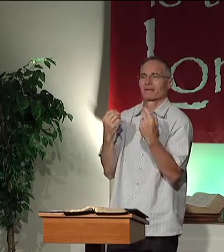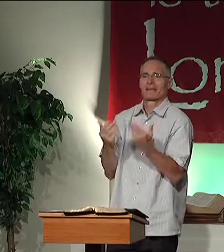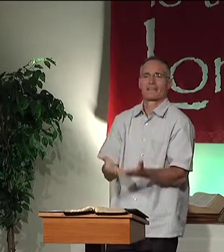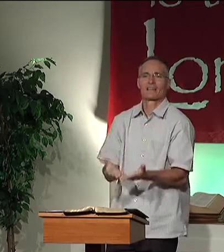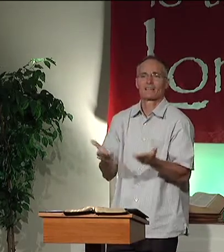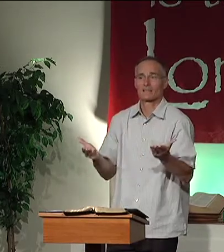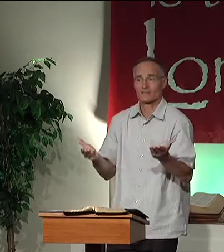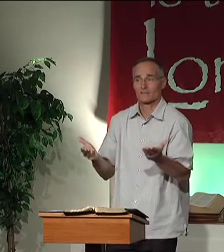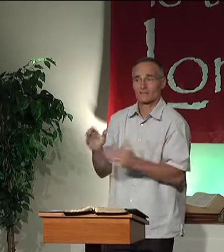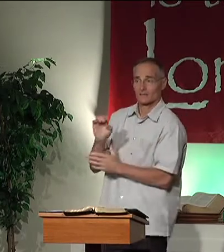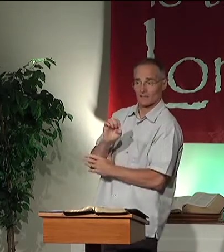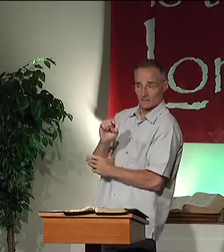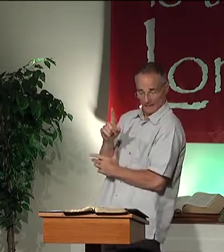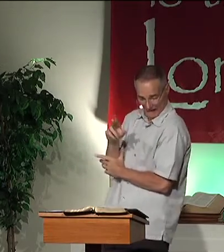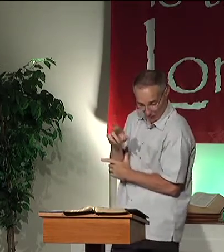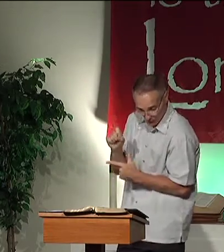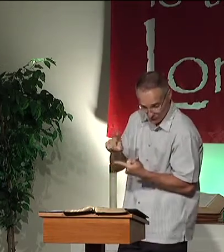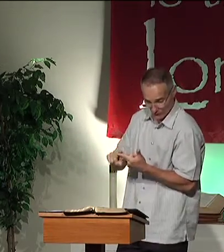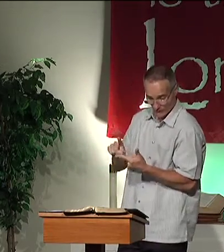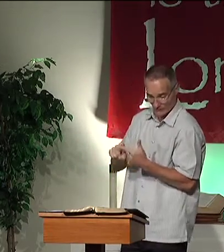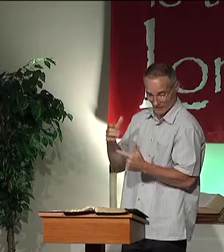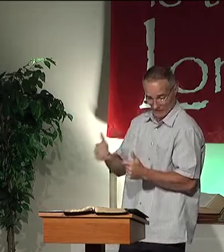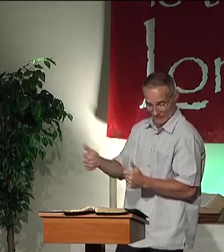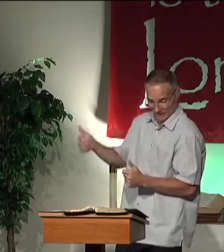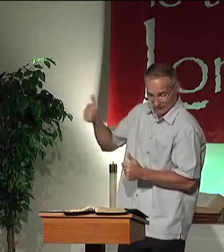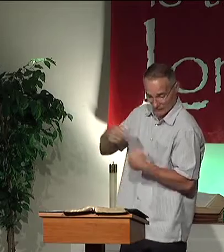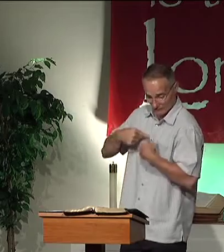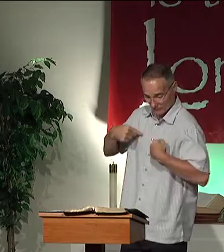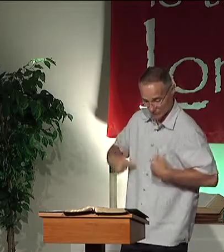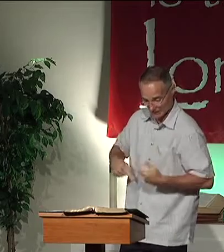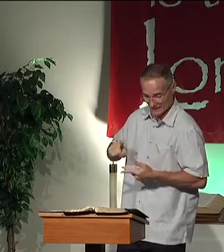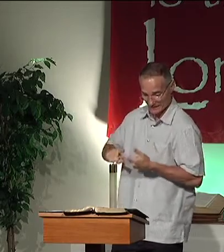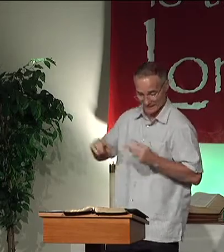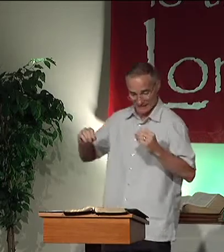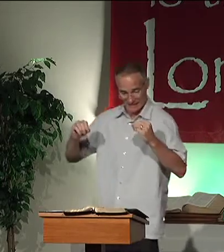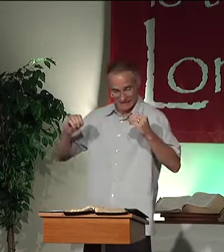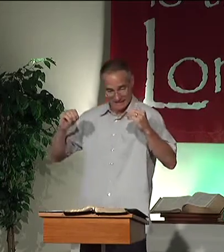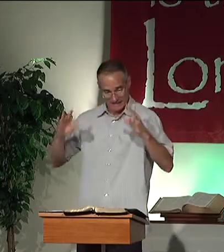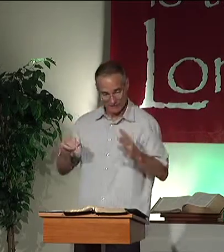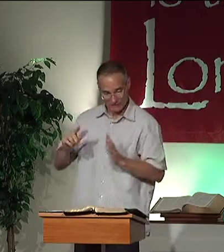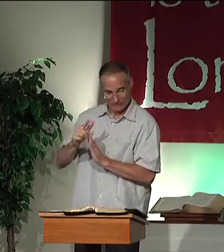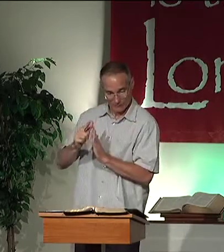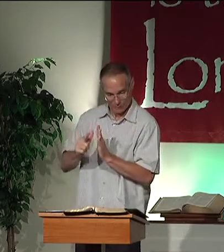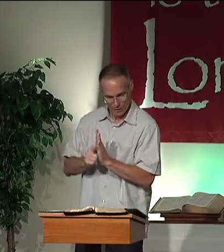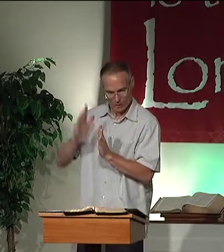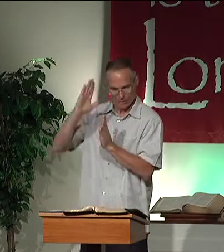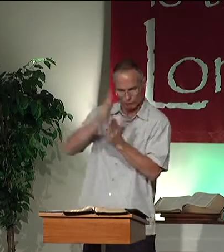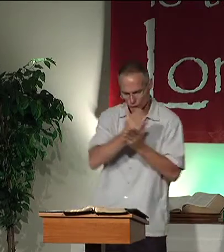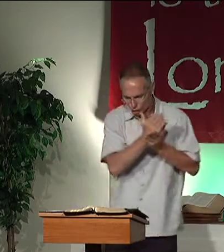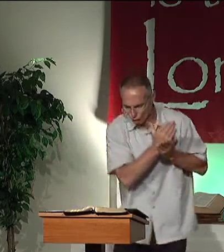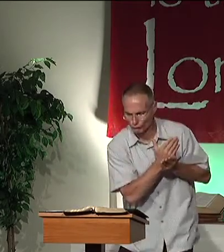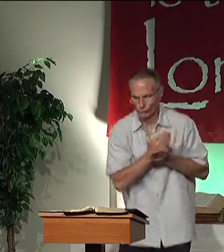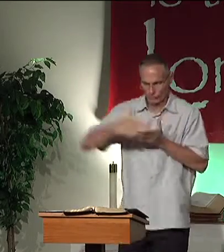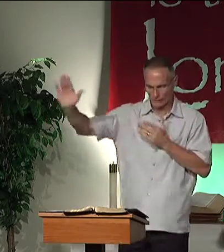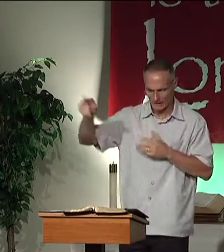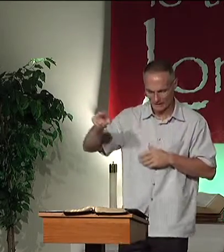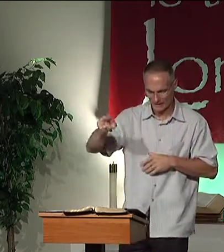many things and be rejected by the elders, the chief priests, the teachers of the law,